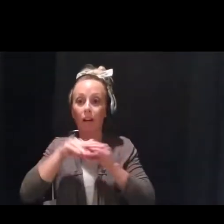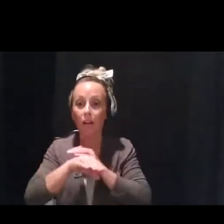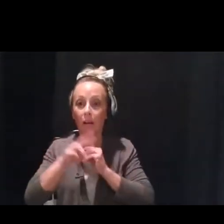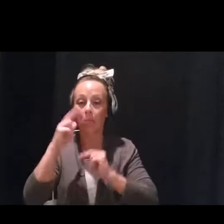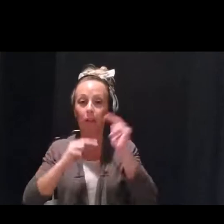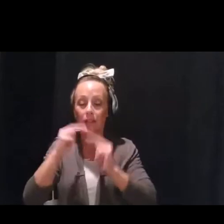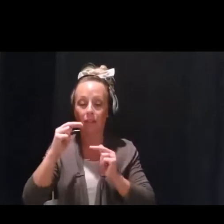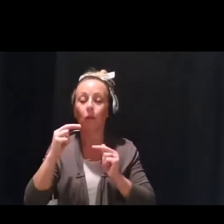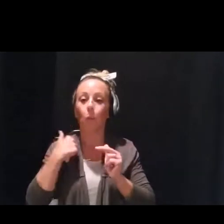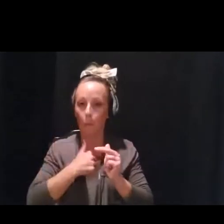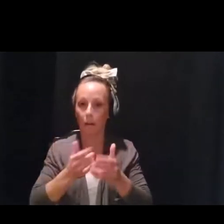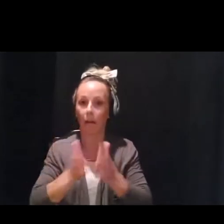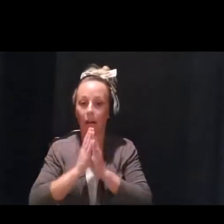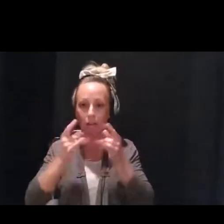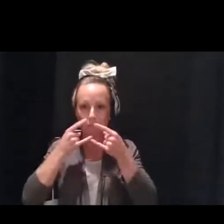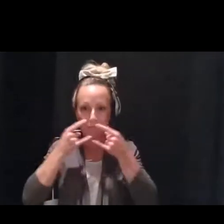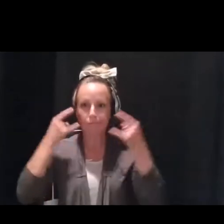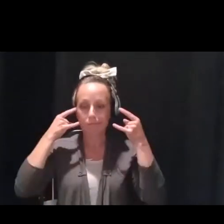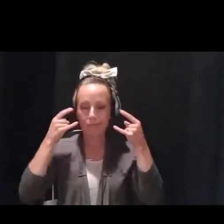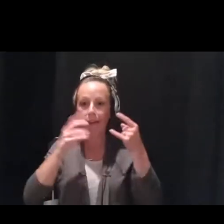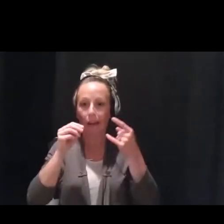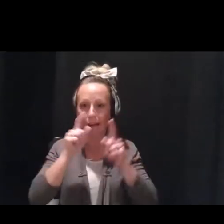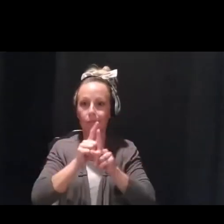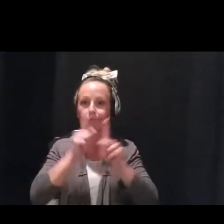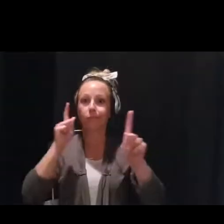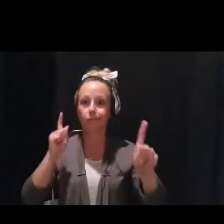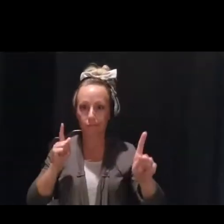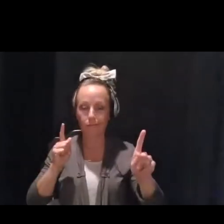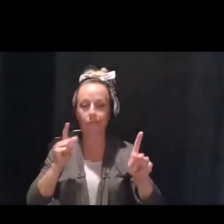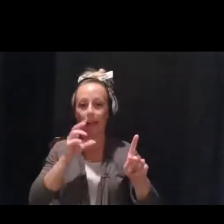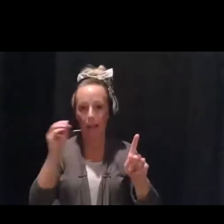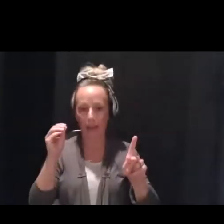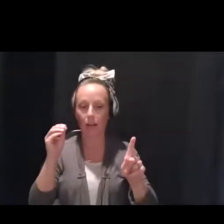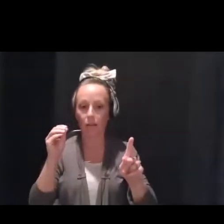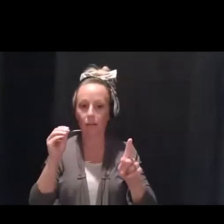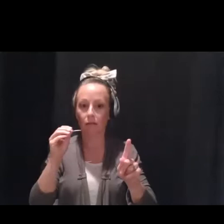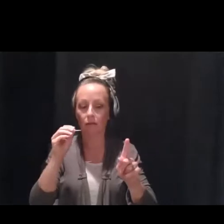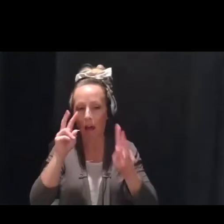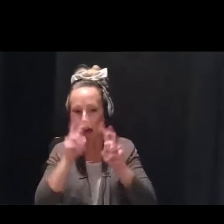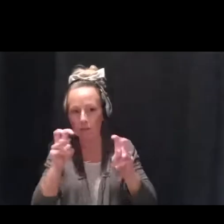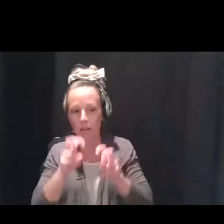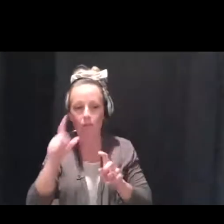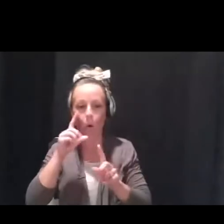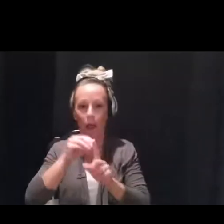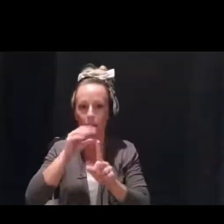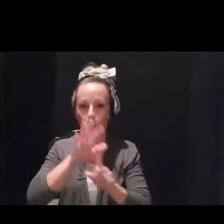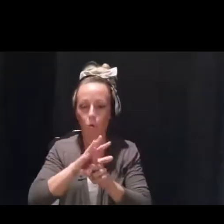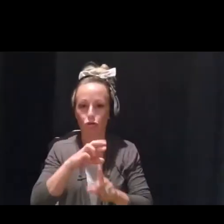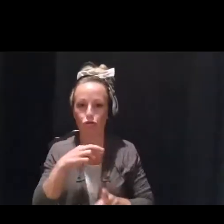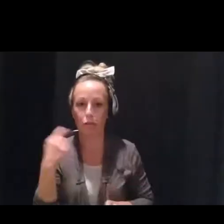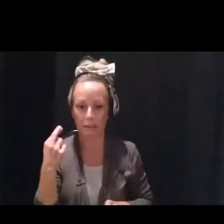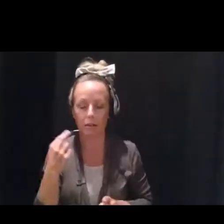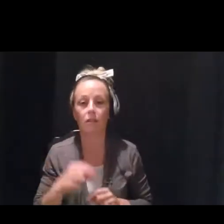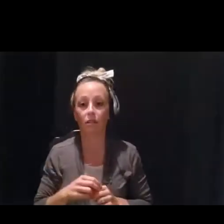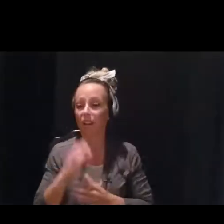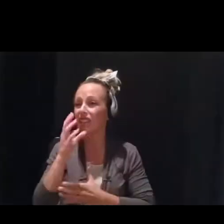ask them to follow social distancing, and we also assess for exposure risks. Now, in some cases, we have had clients that have really